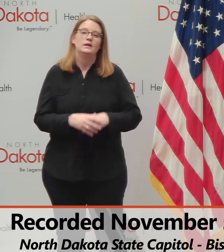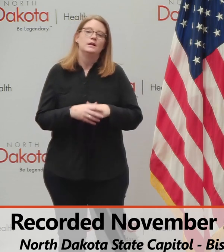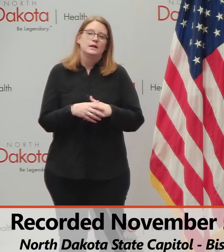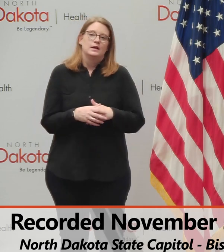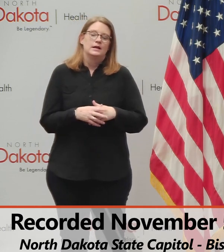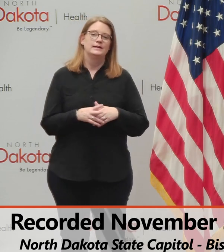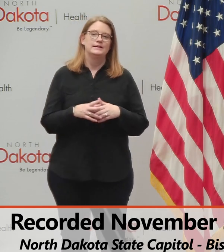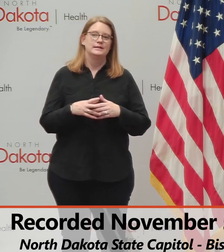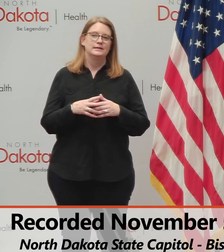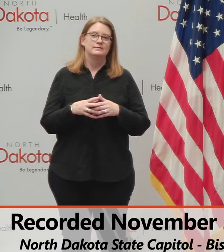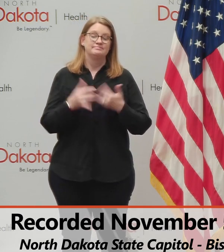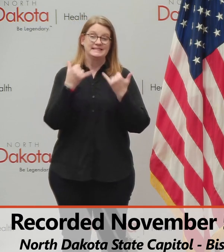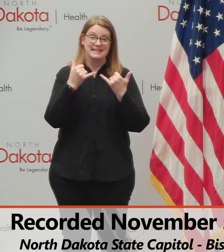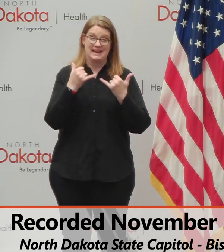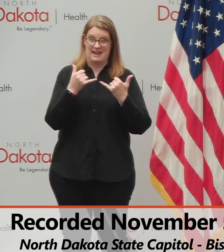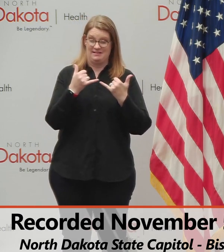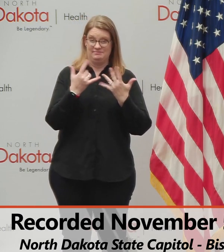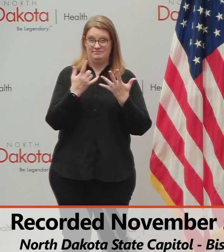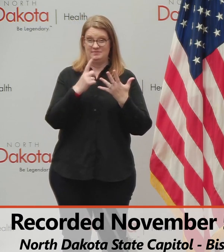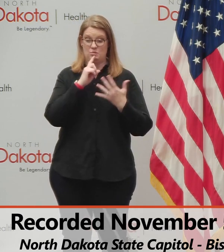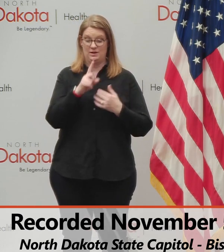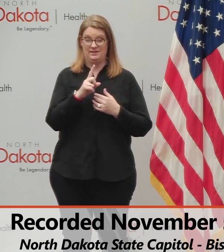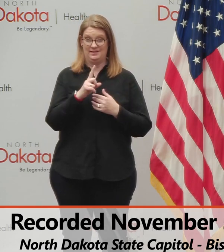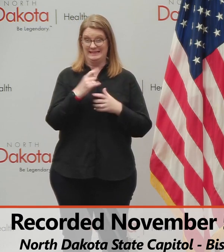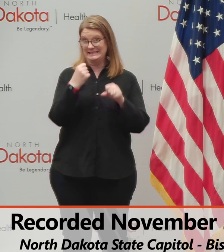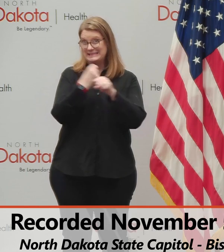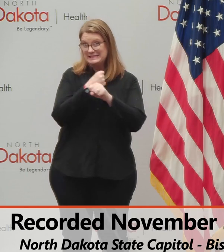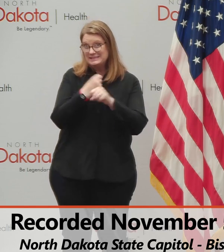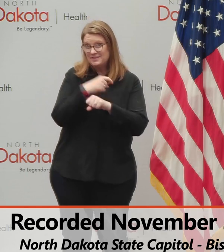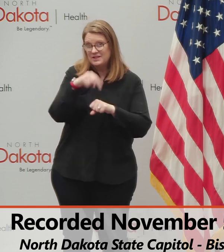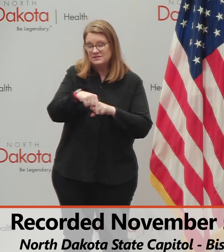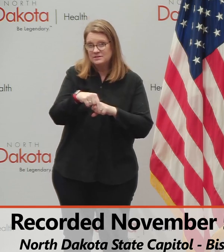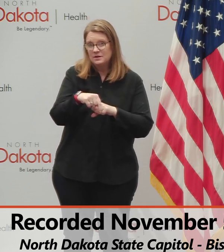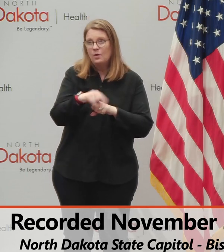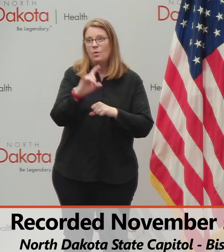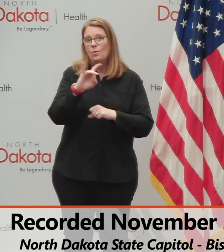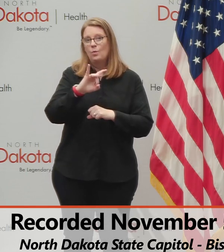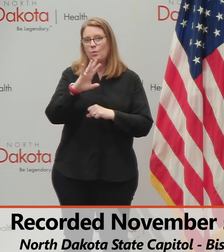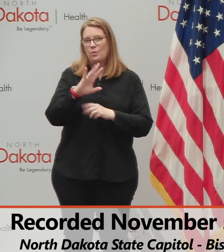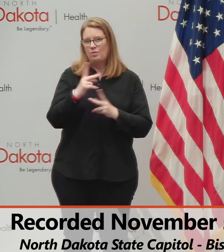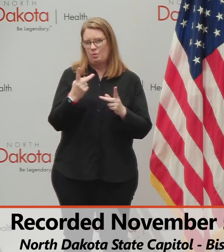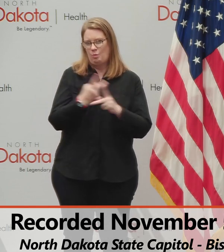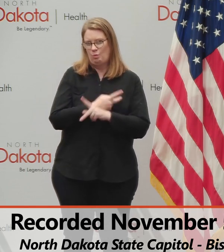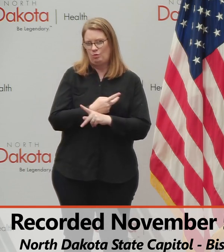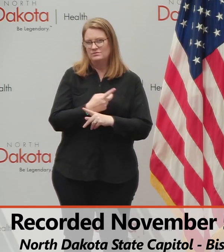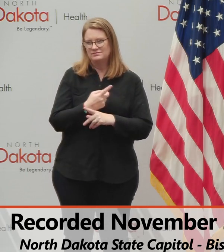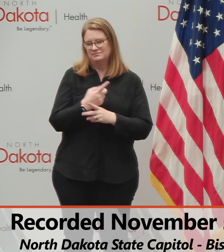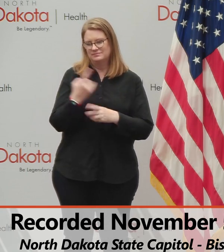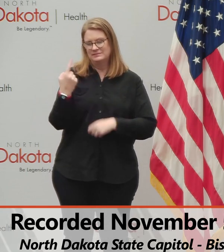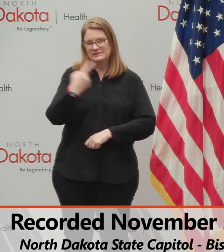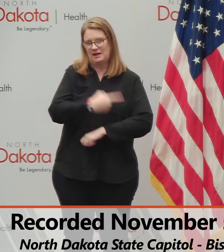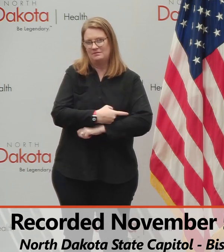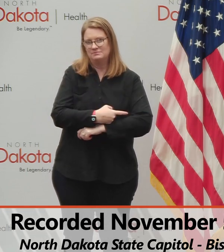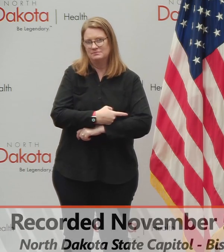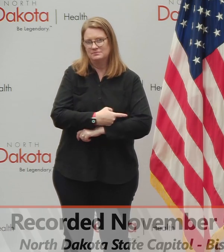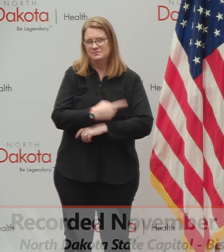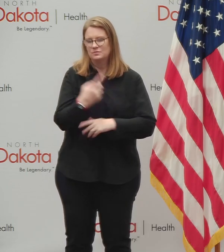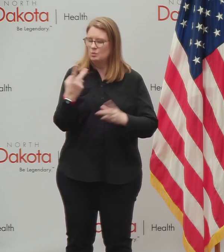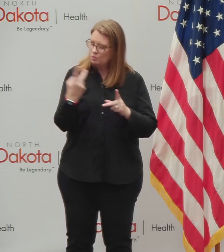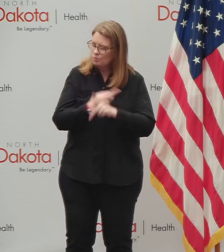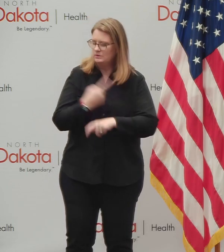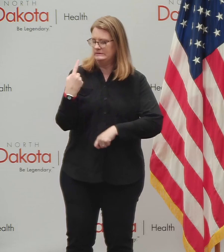Today, statistically, marks the worst day yet for North Dakota